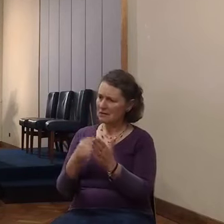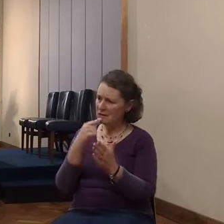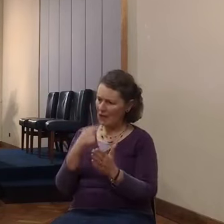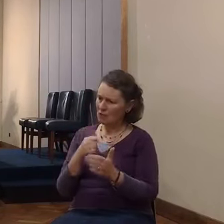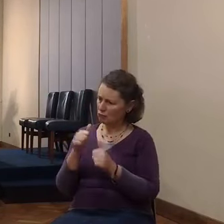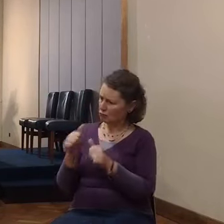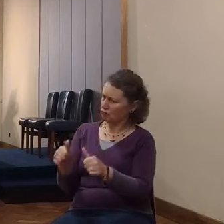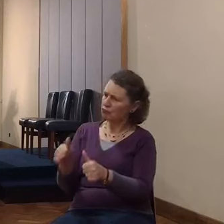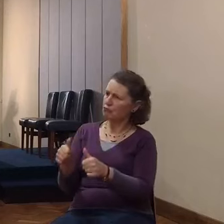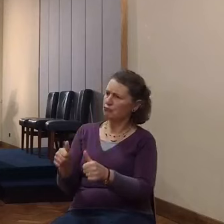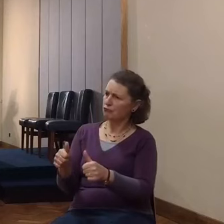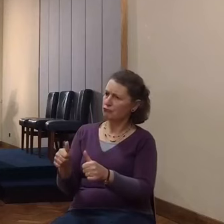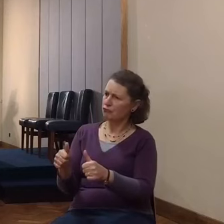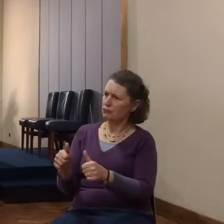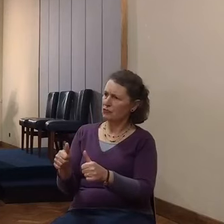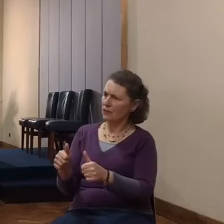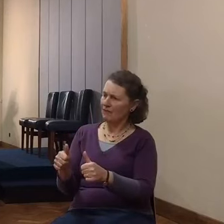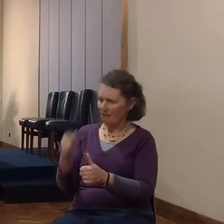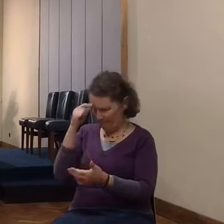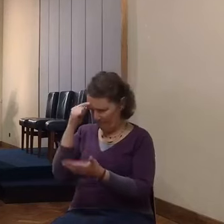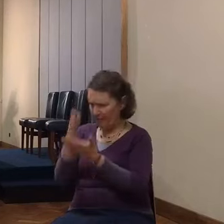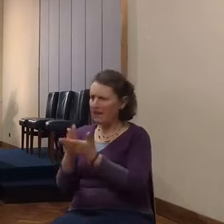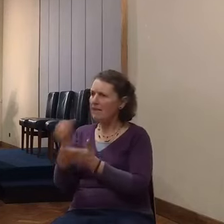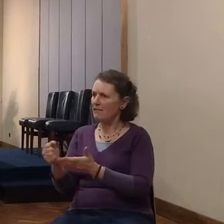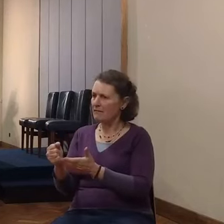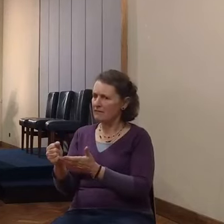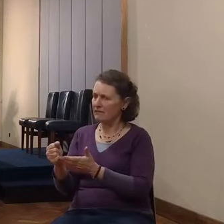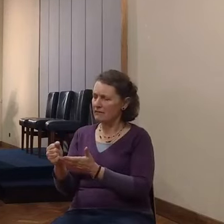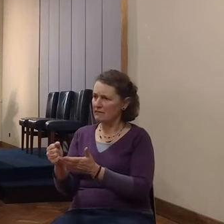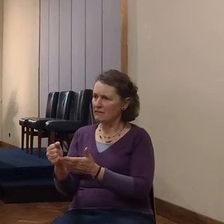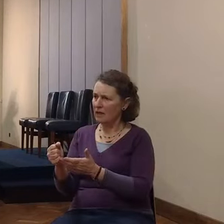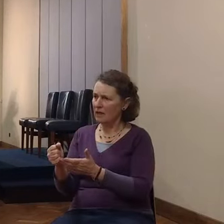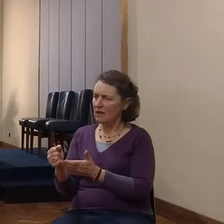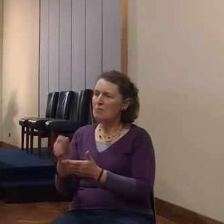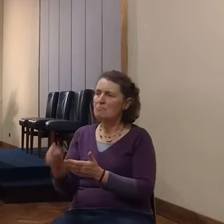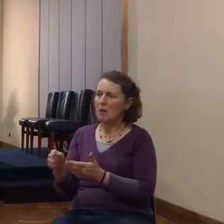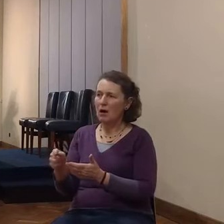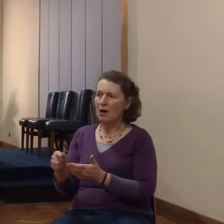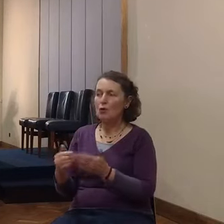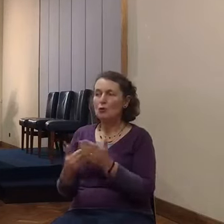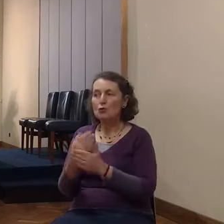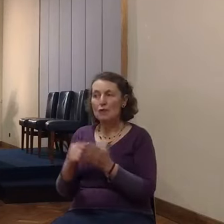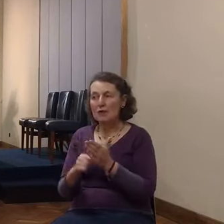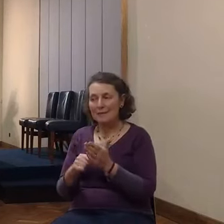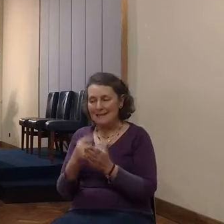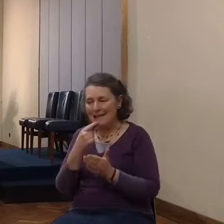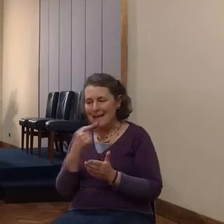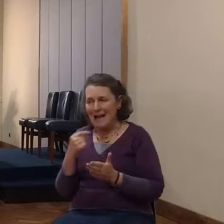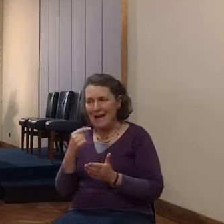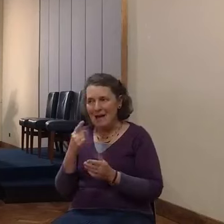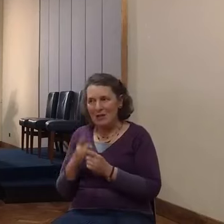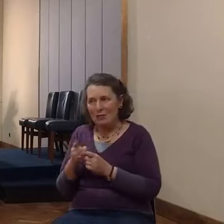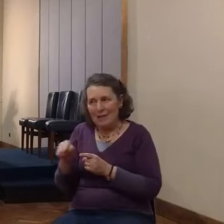still a little controversial, but for her faith. She didn't know quite how she should behave,